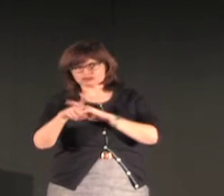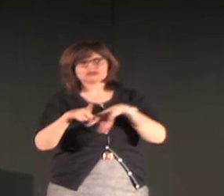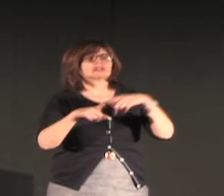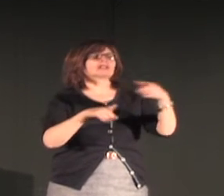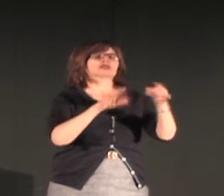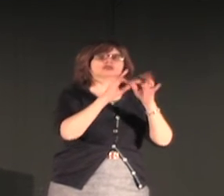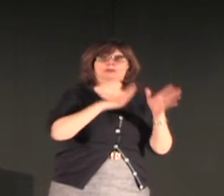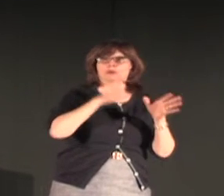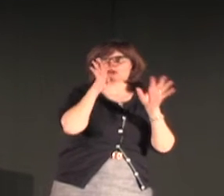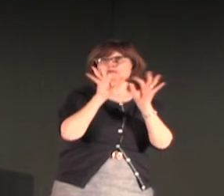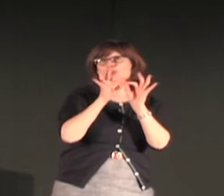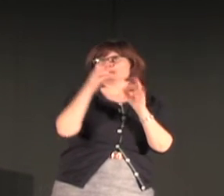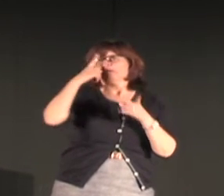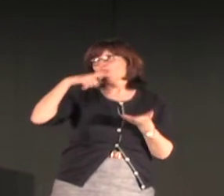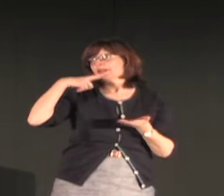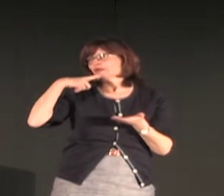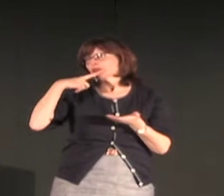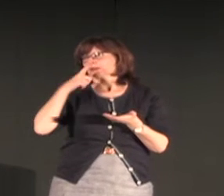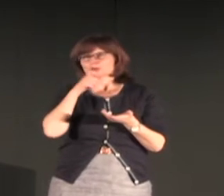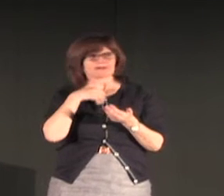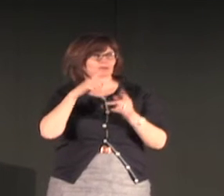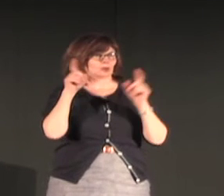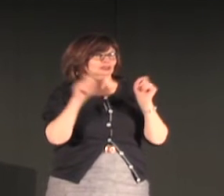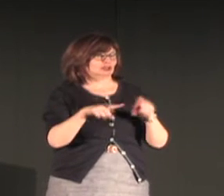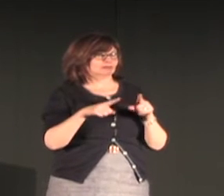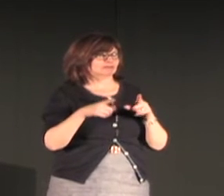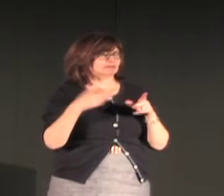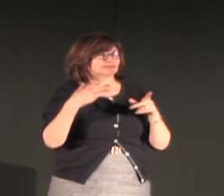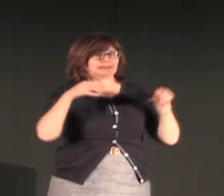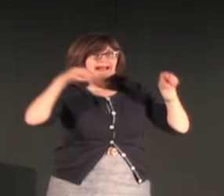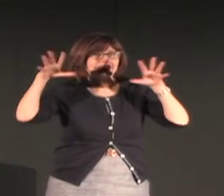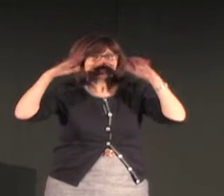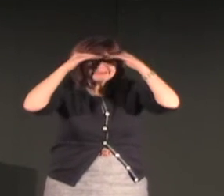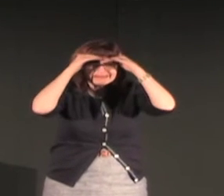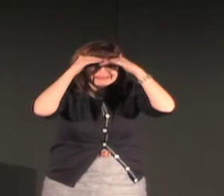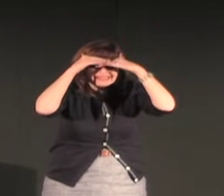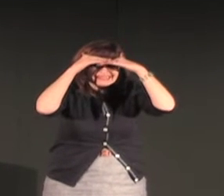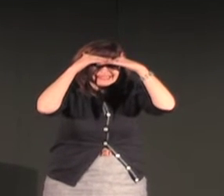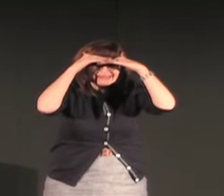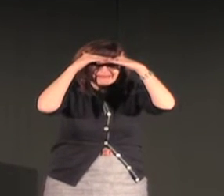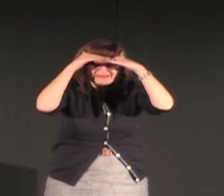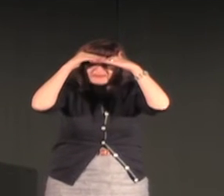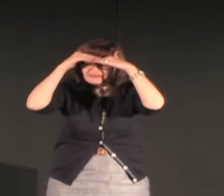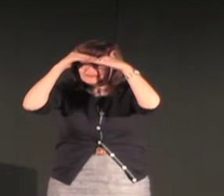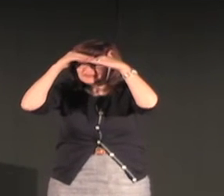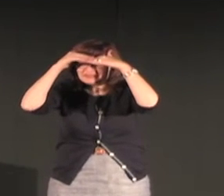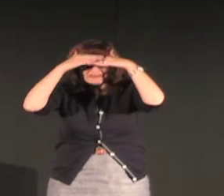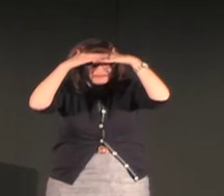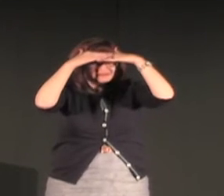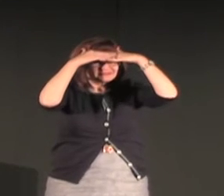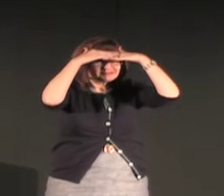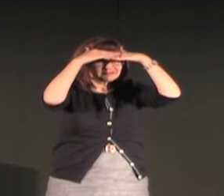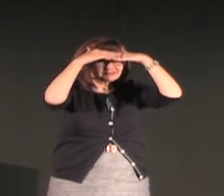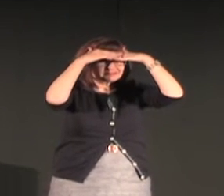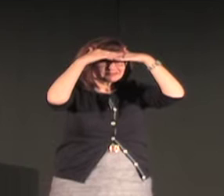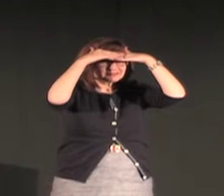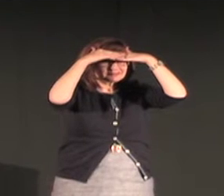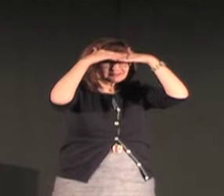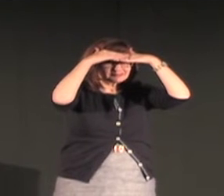the rest of the audience and we'll be sure we have interpretation so everybody has access to the questions and answers any questions?